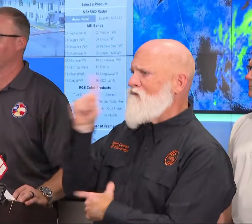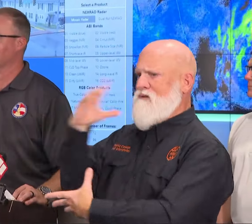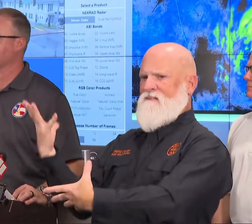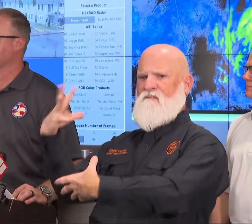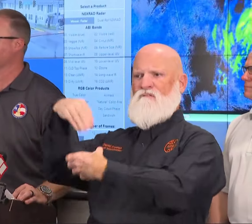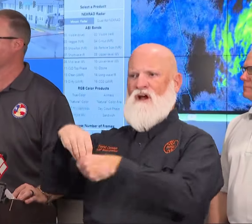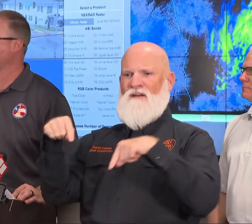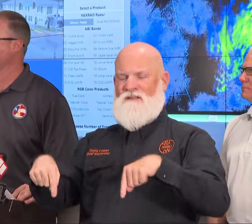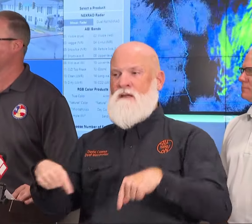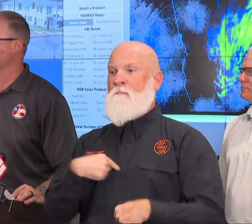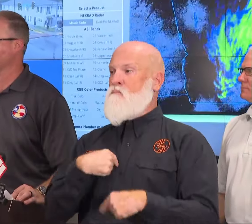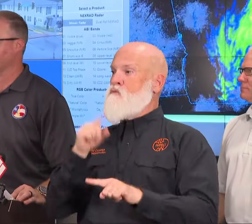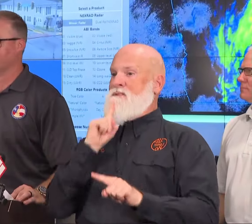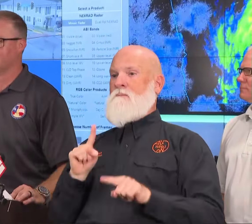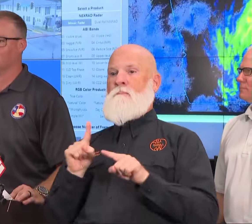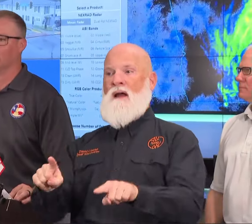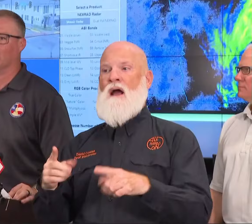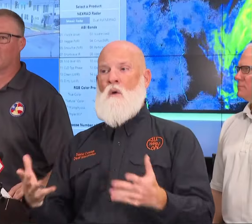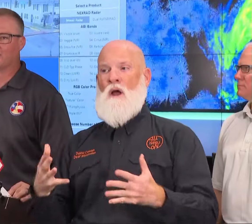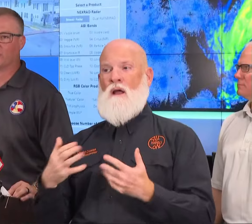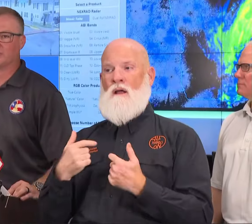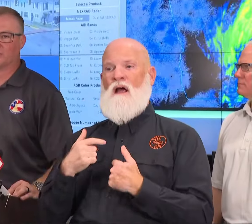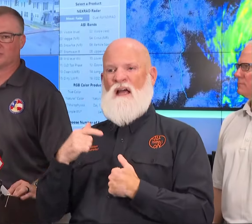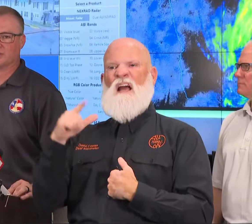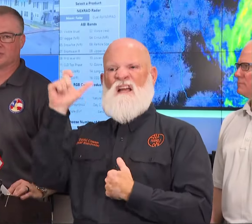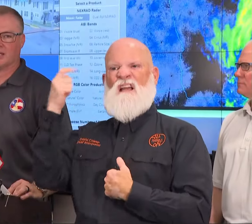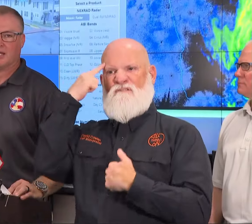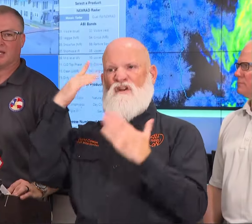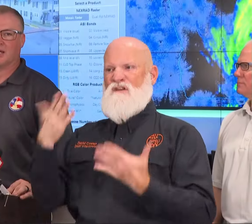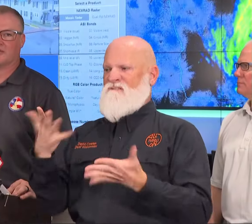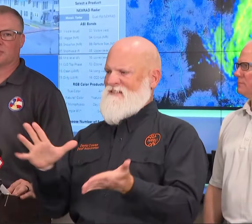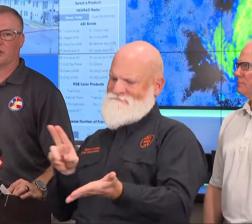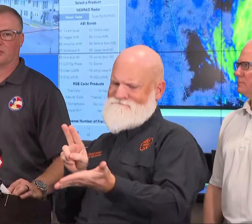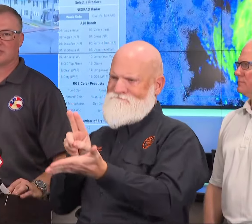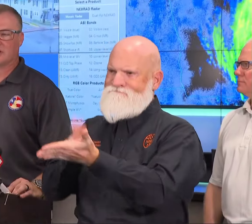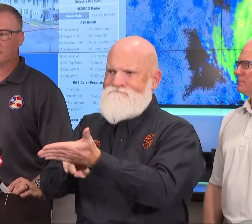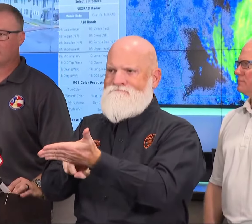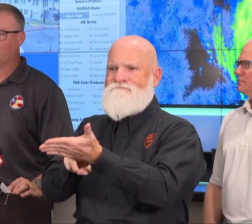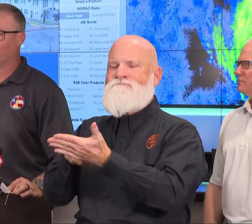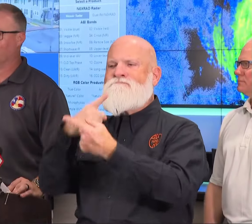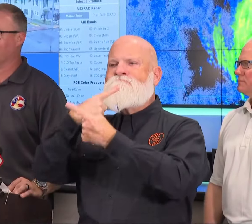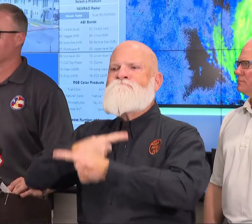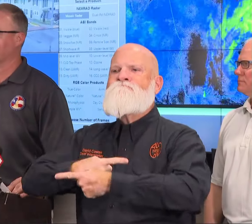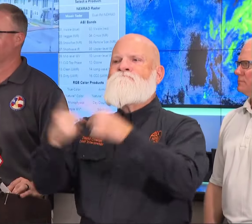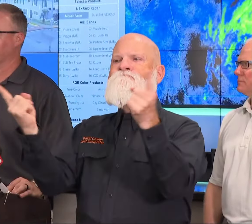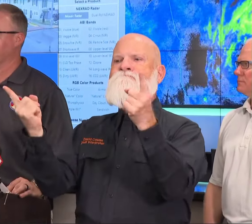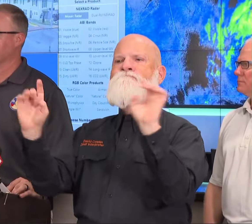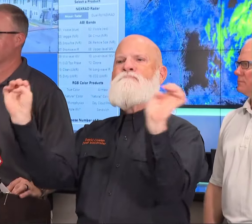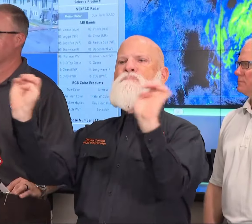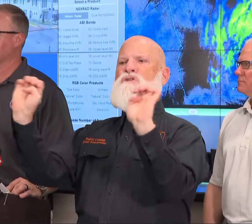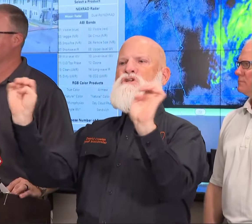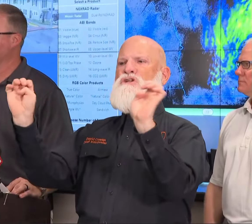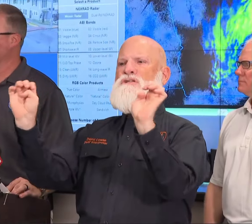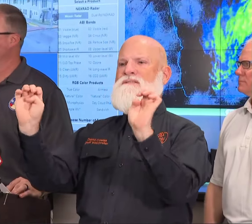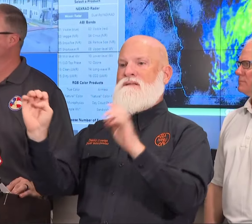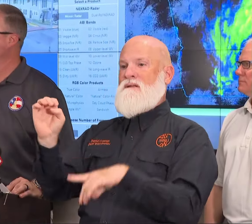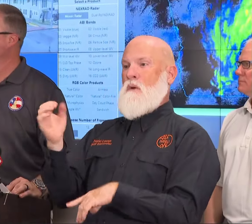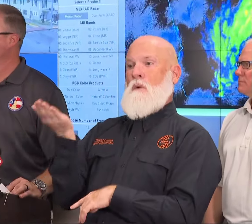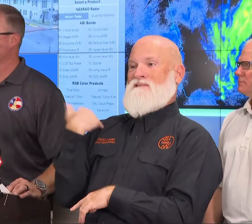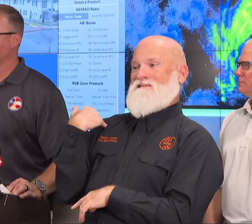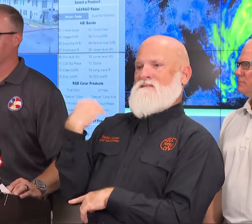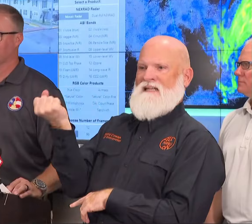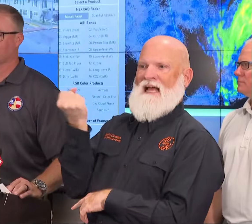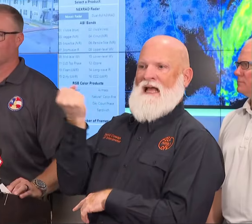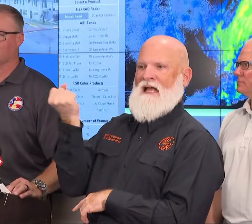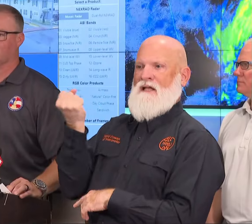state of emergency on Saturday which allowed us to move a lot of resources. I've spoken with several of you over the last couple of days and we've